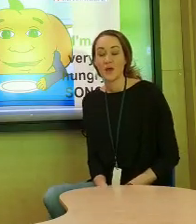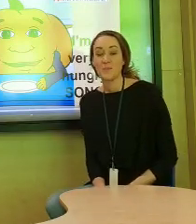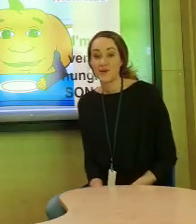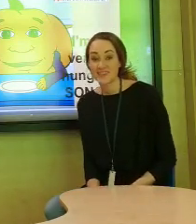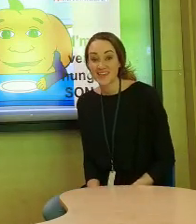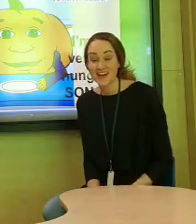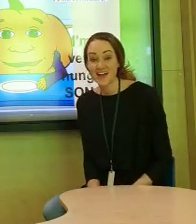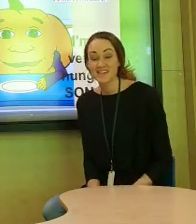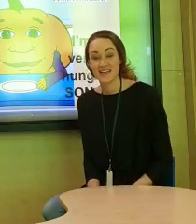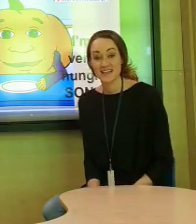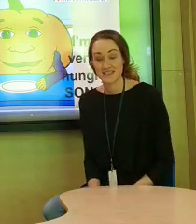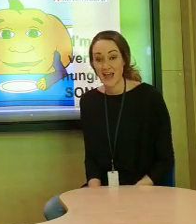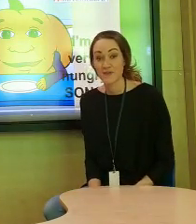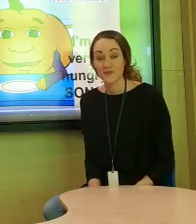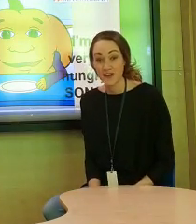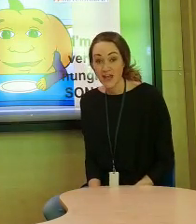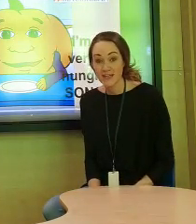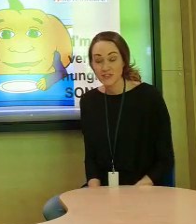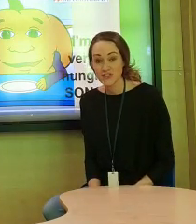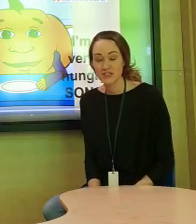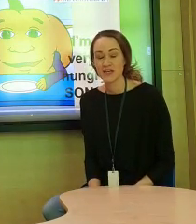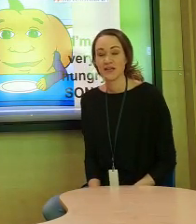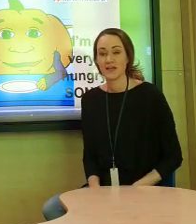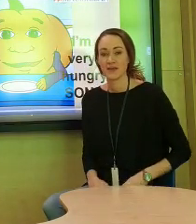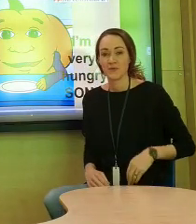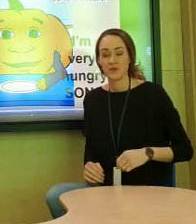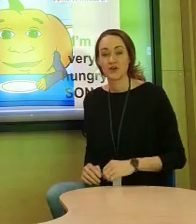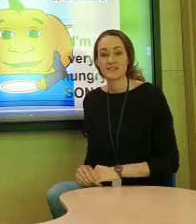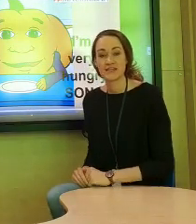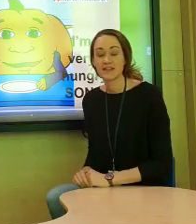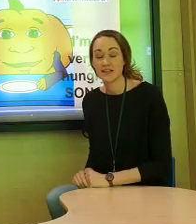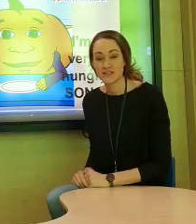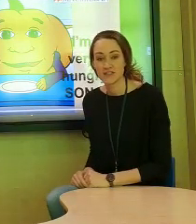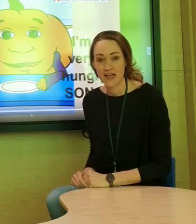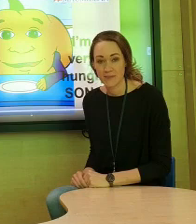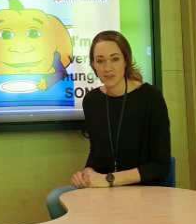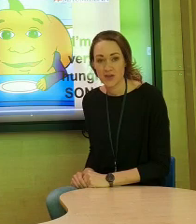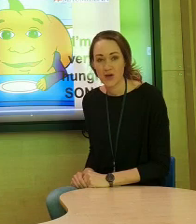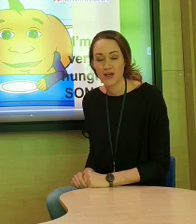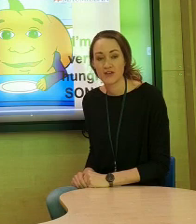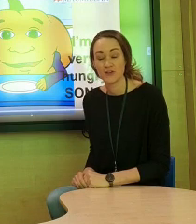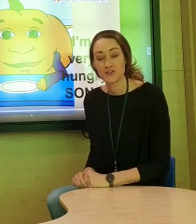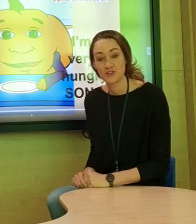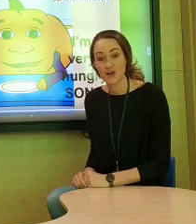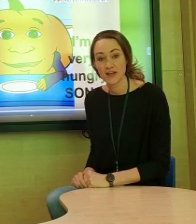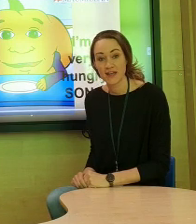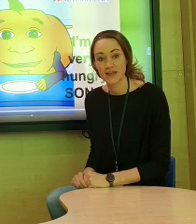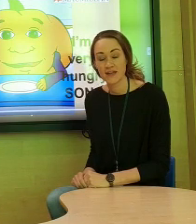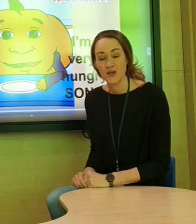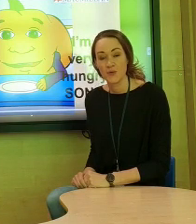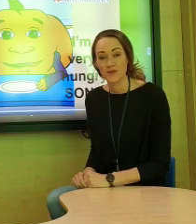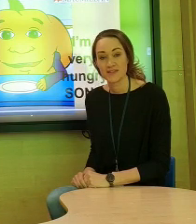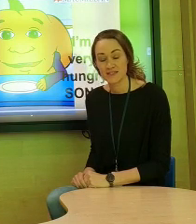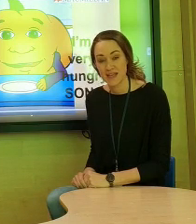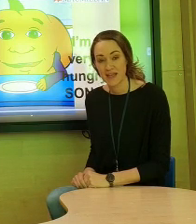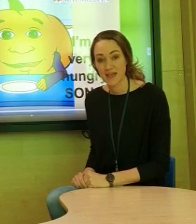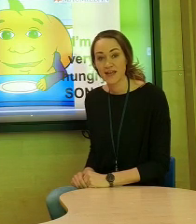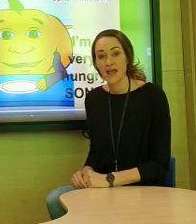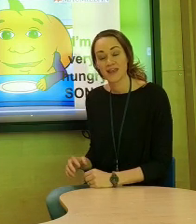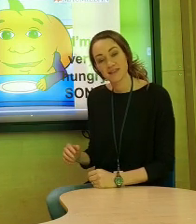Boys and girls it's time for lunch. We're going to sing the lunchtime song and you can join in with the singing and